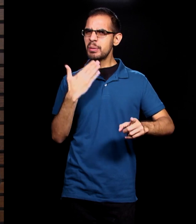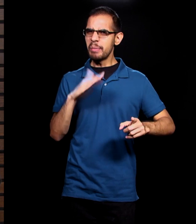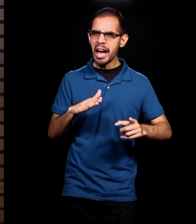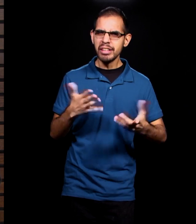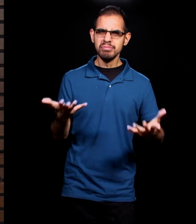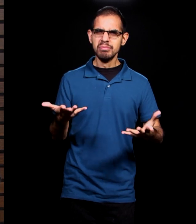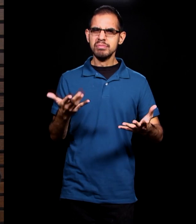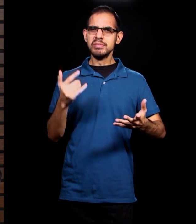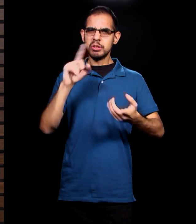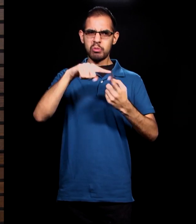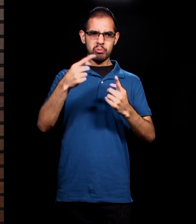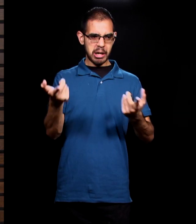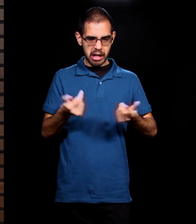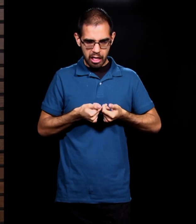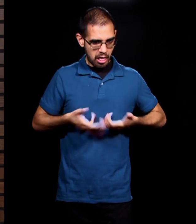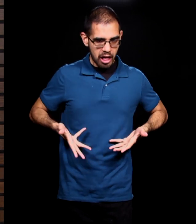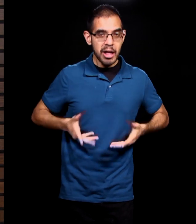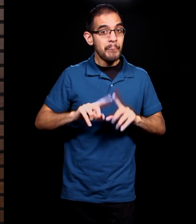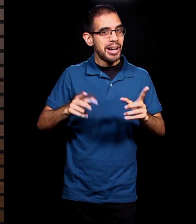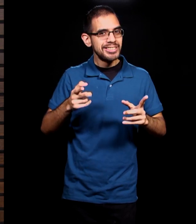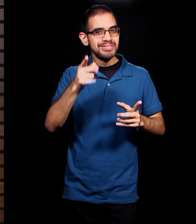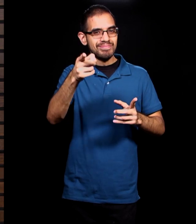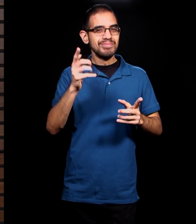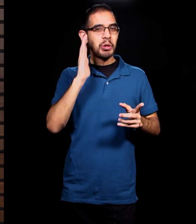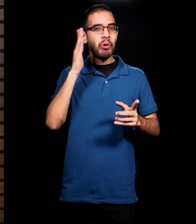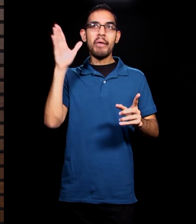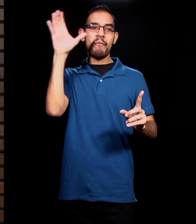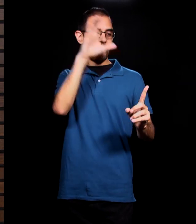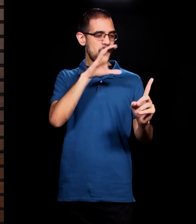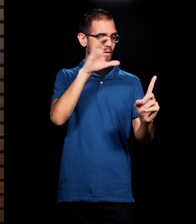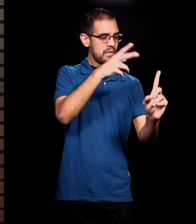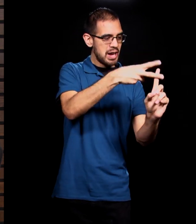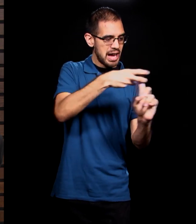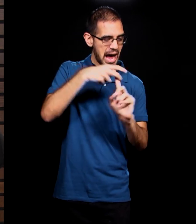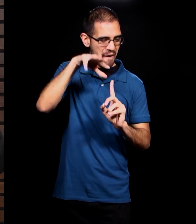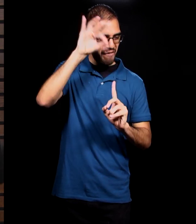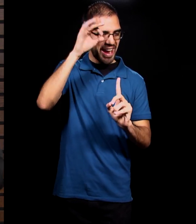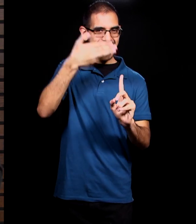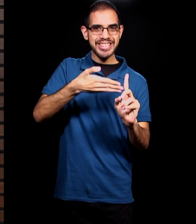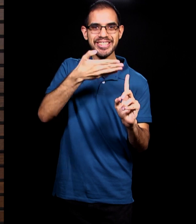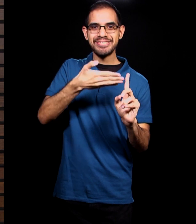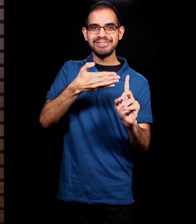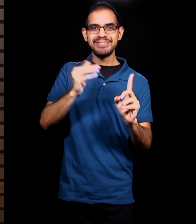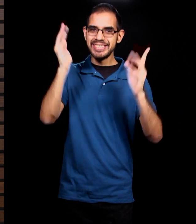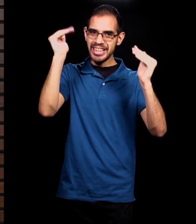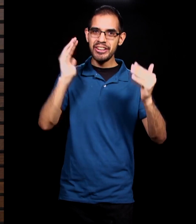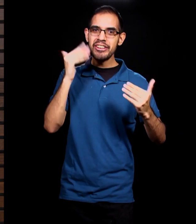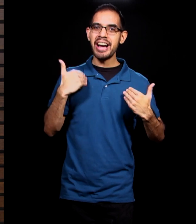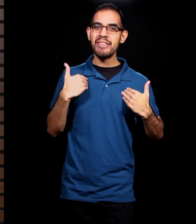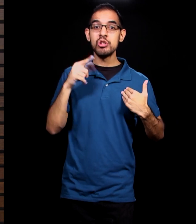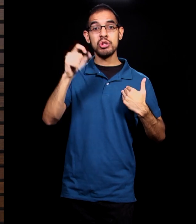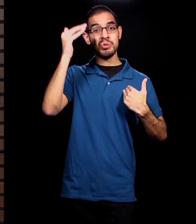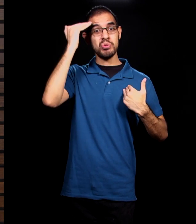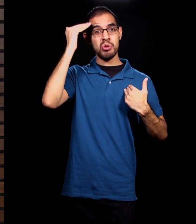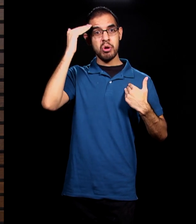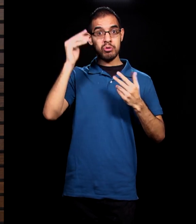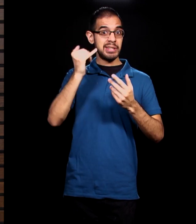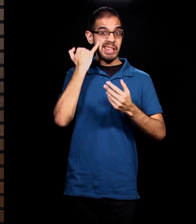I've come to find you. Beloved, every person needs to know the same two things in this life. We need to know that without Jesus, we're